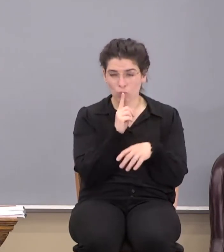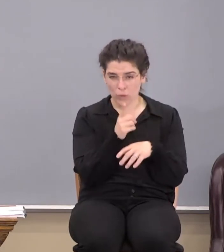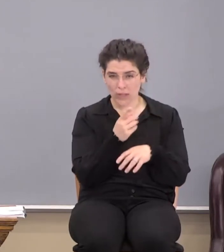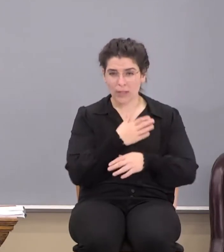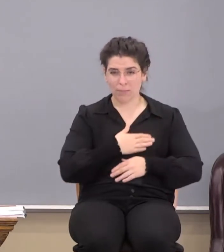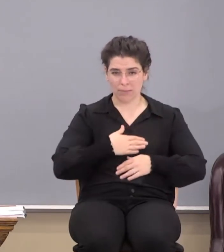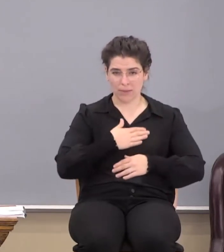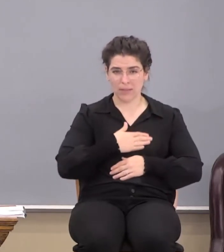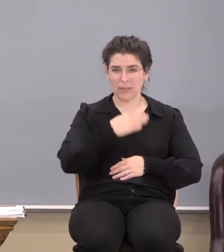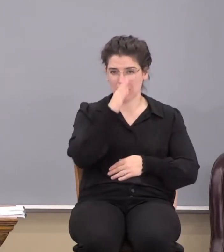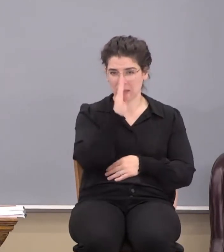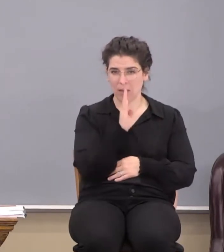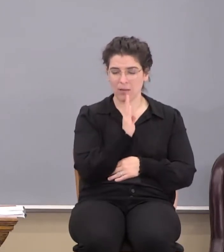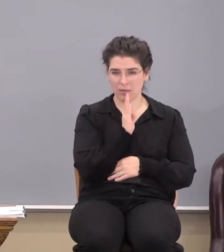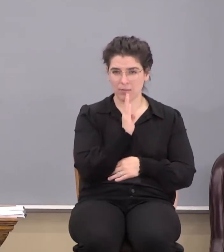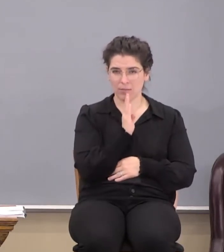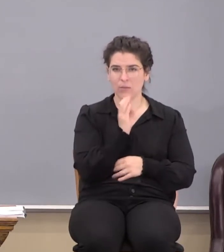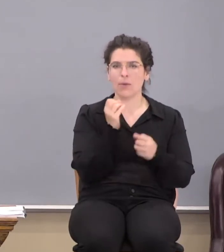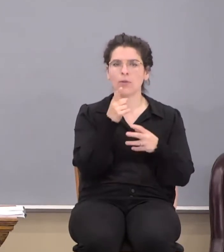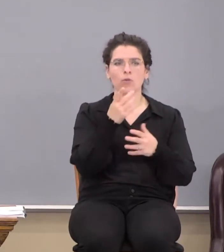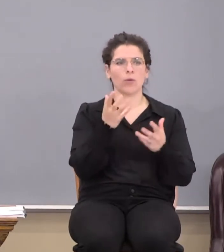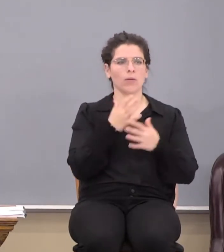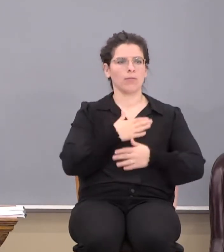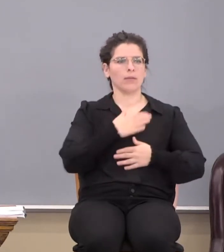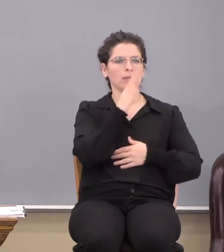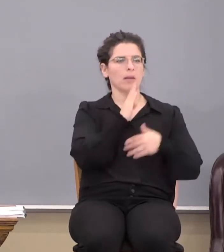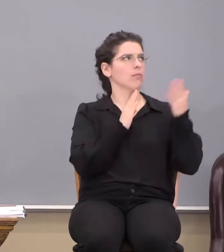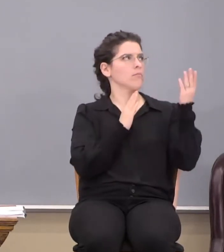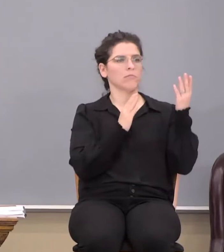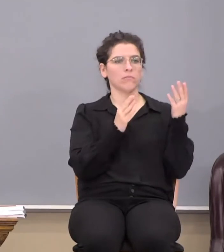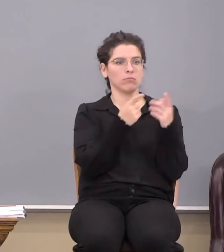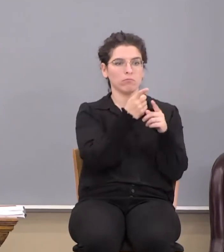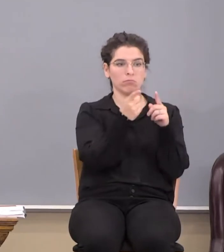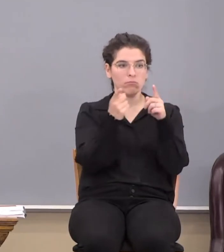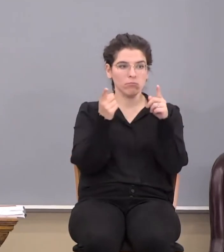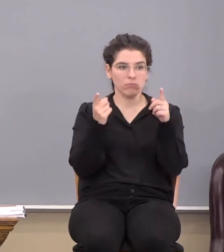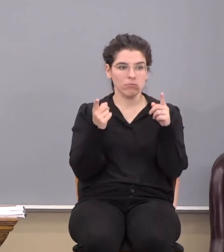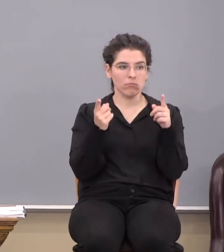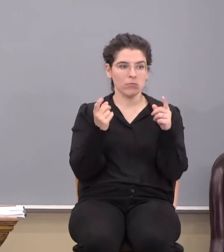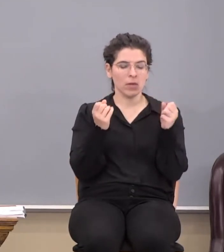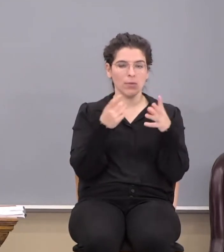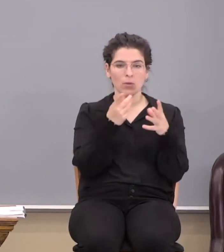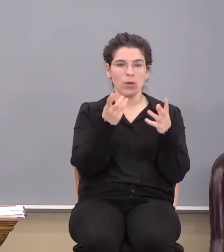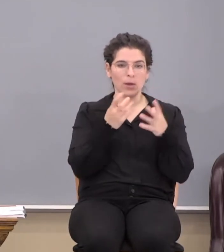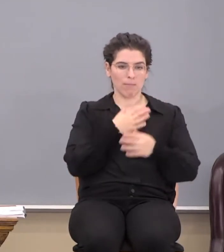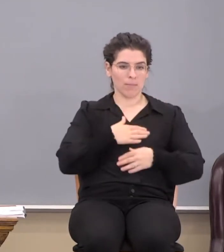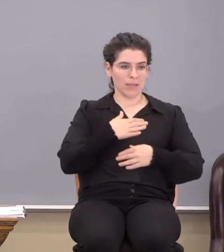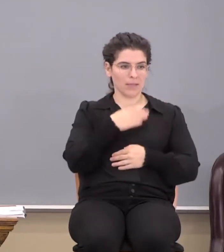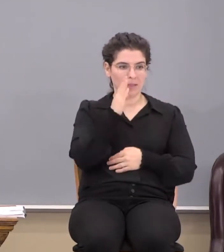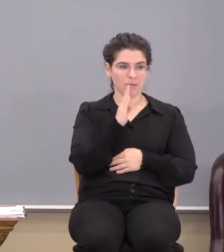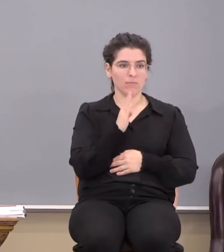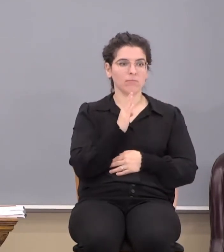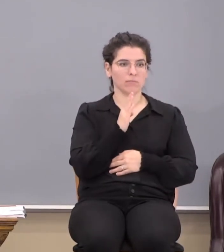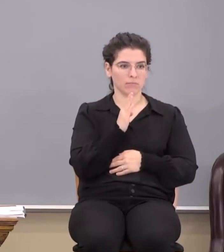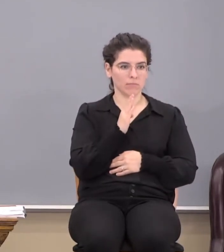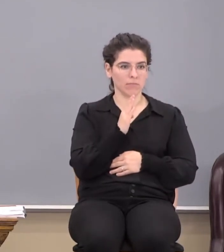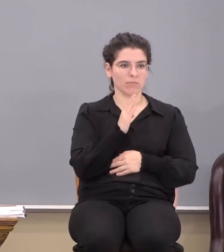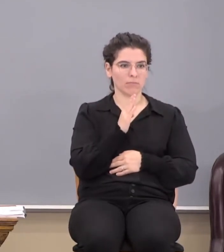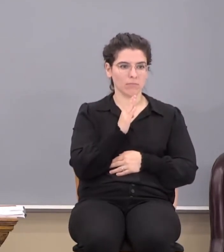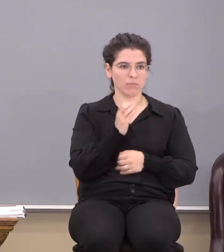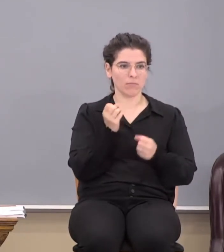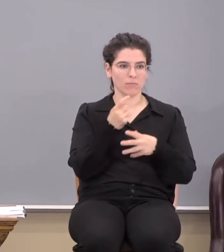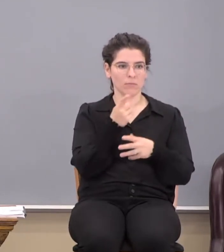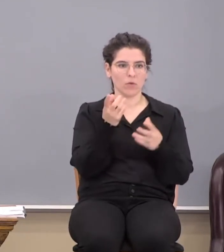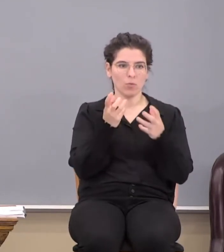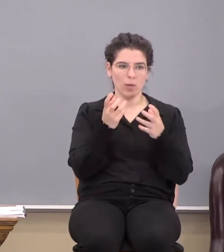please God, by the way, how many of want to please God? Anybody? Want to please God? Anybody want to please God? Okay. How